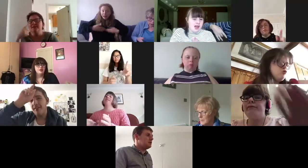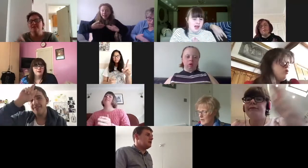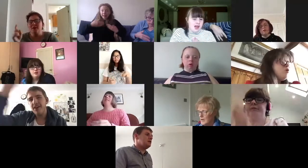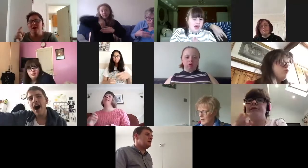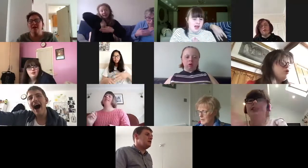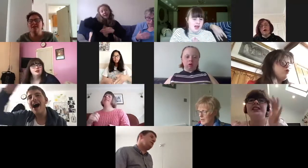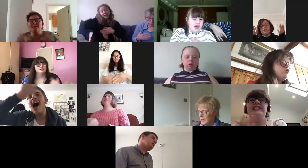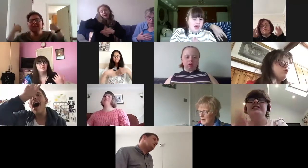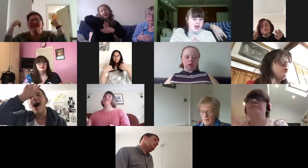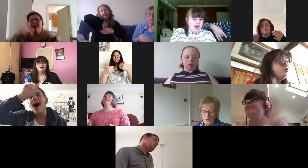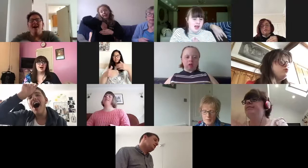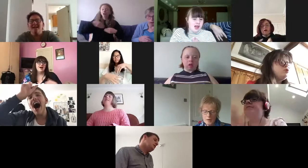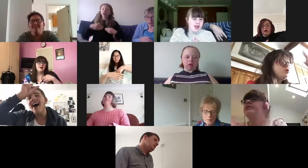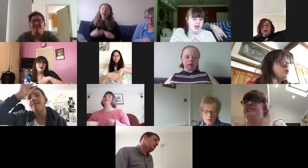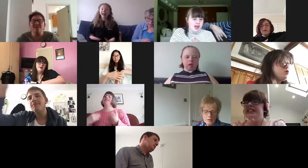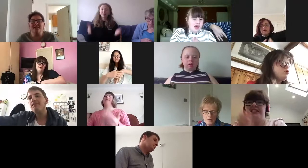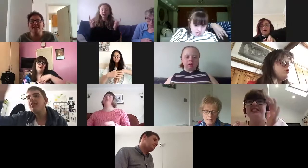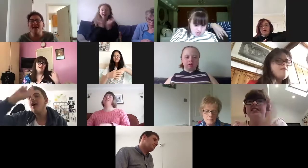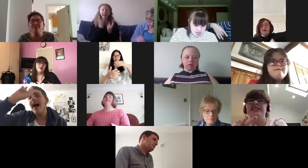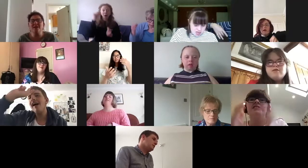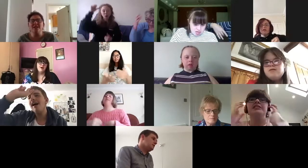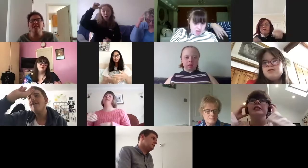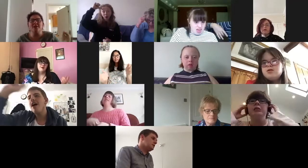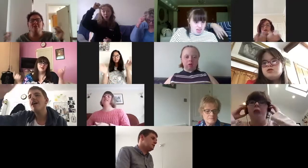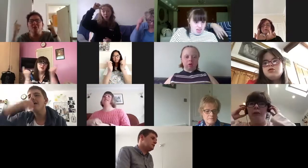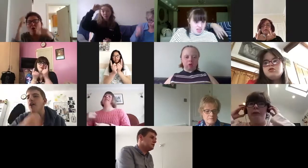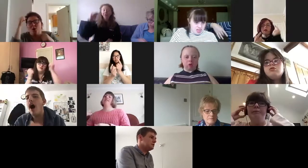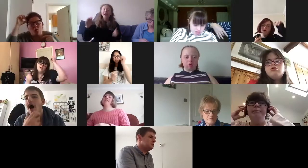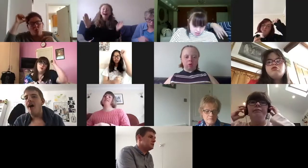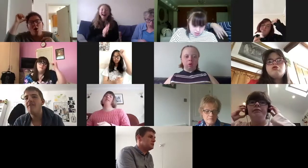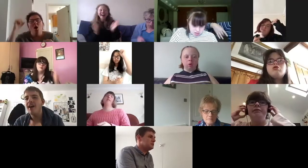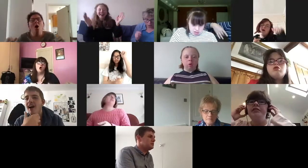up in sight, touching everything you know. Oh,